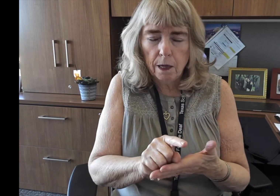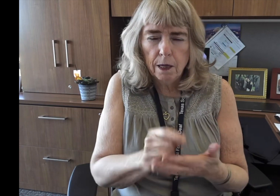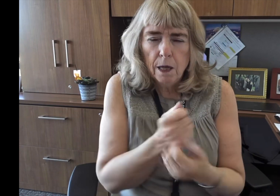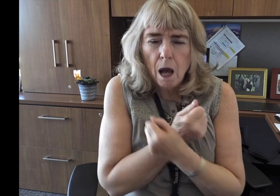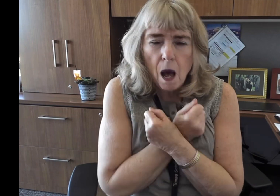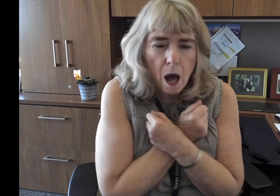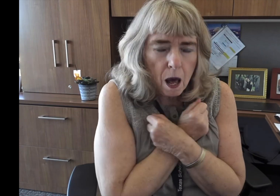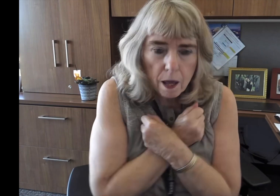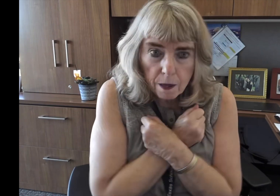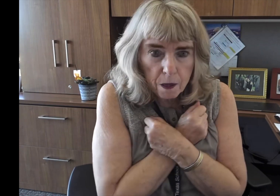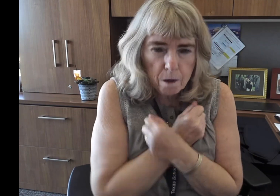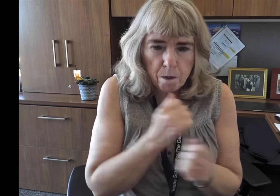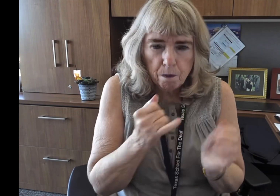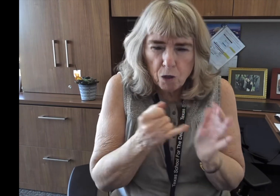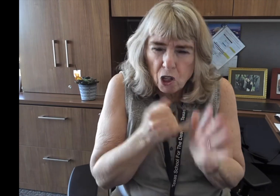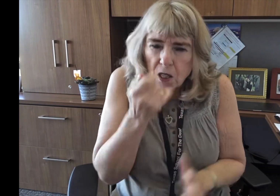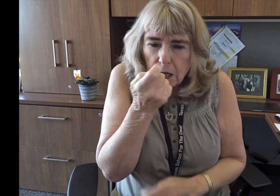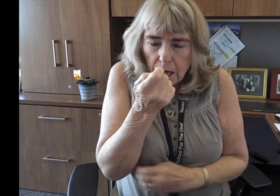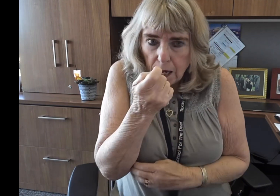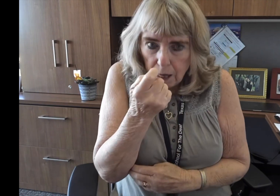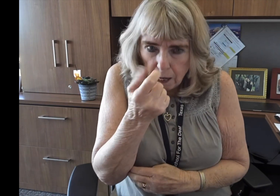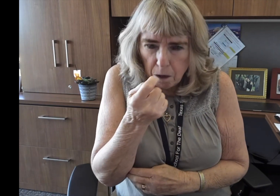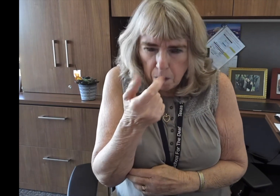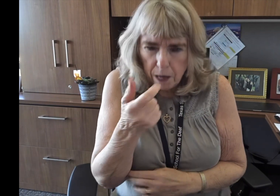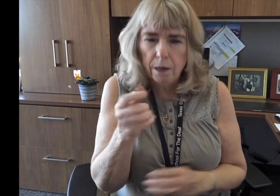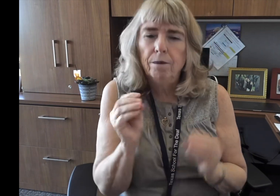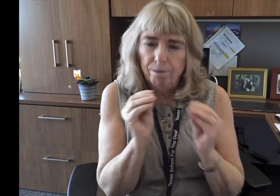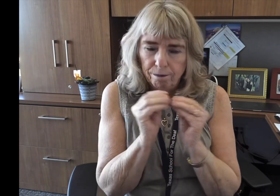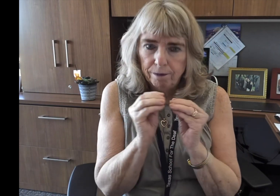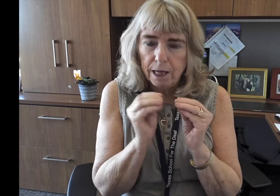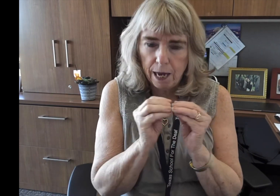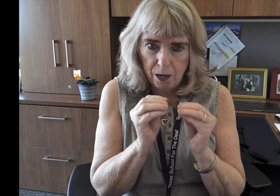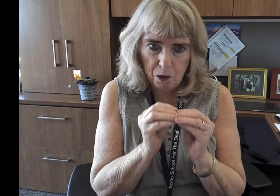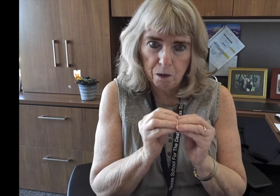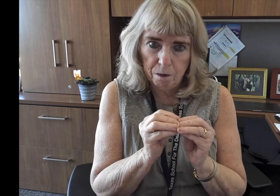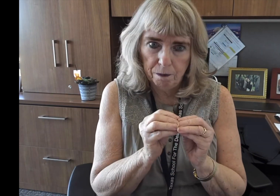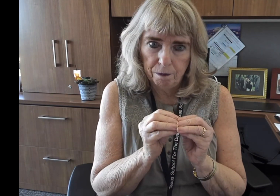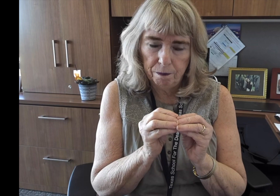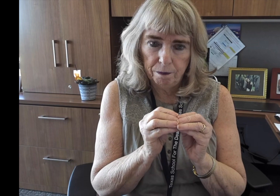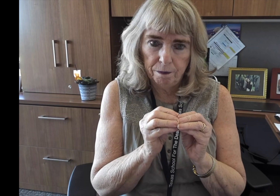home next week, hug them just a little bit tighter.